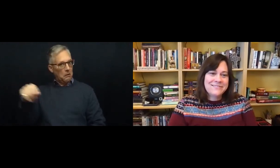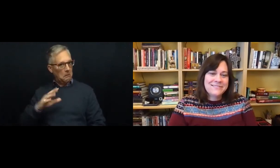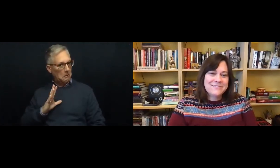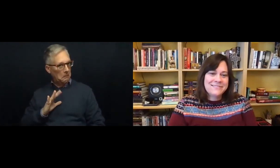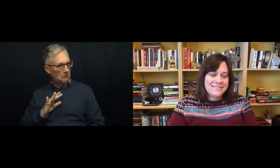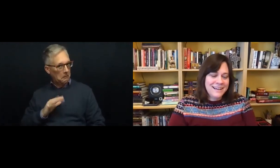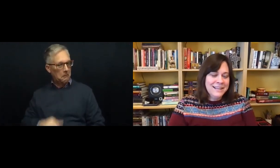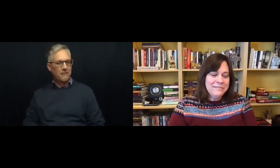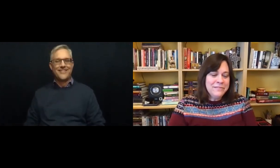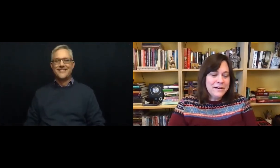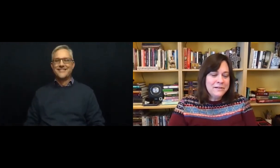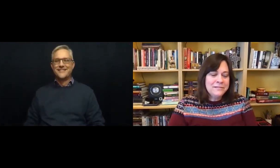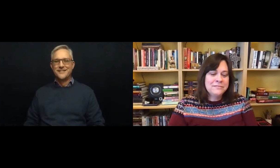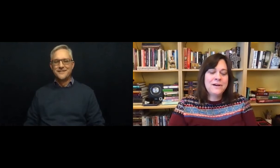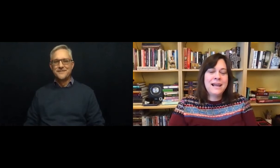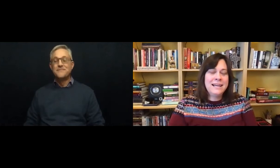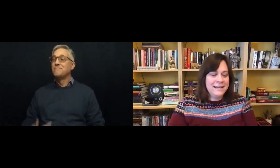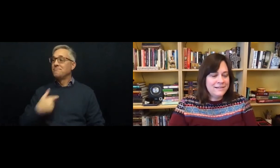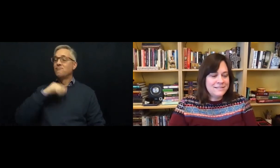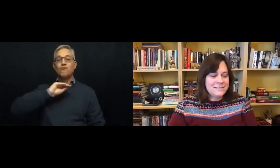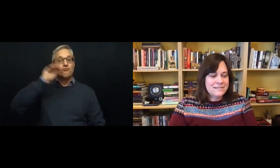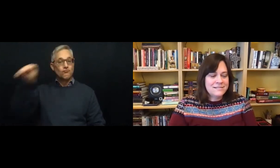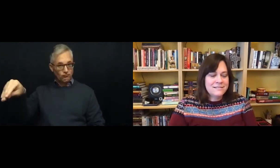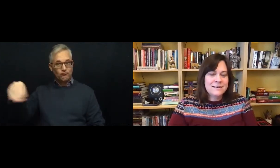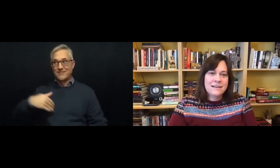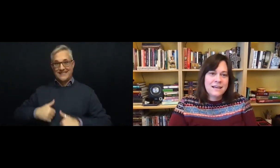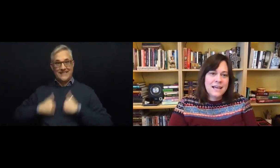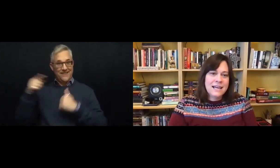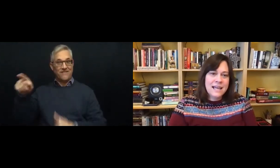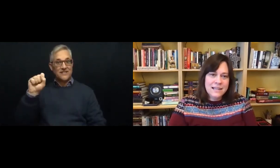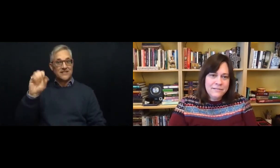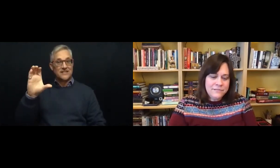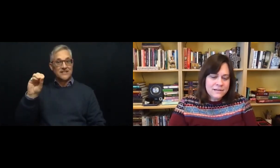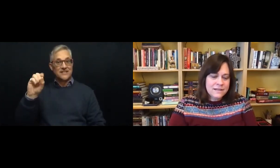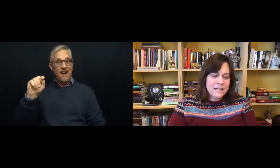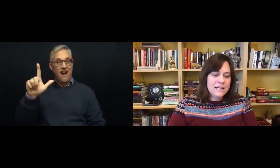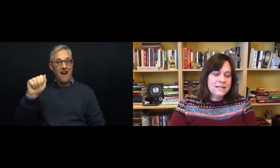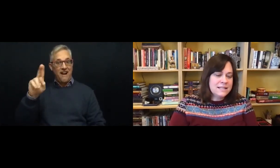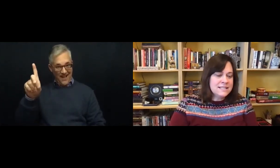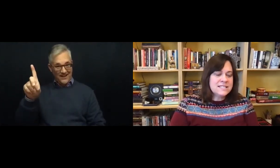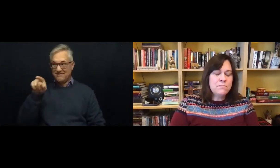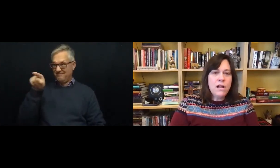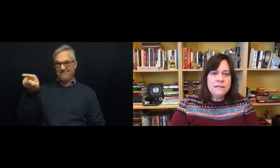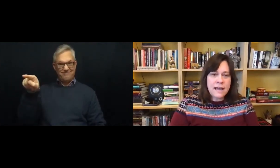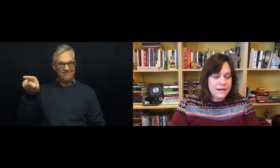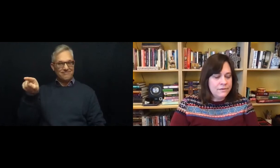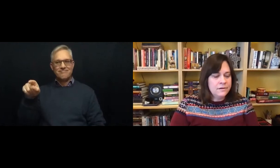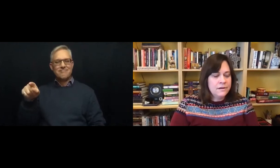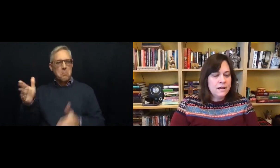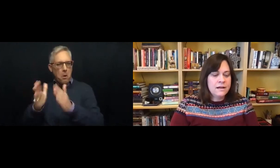I lived there for eight years. And I lived in this small town on